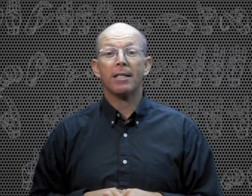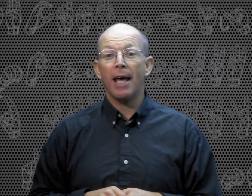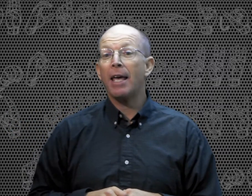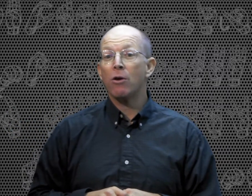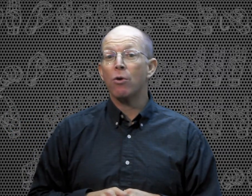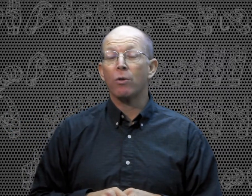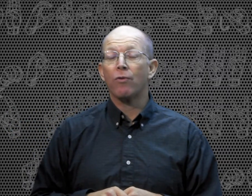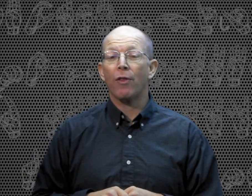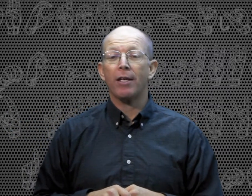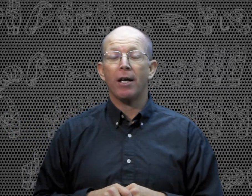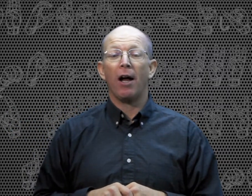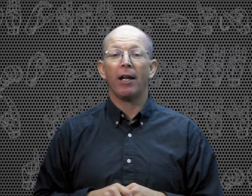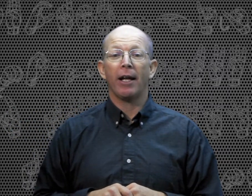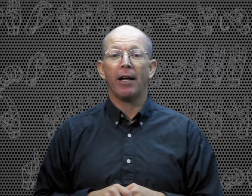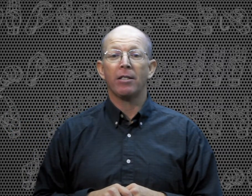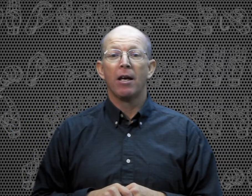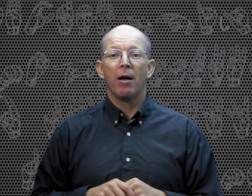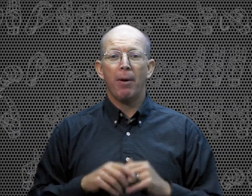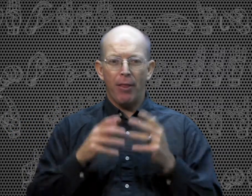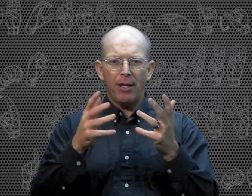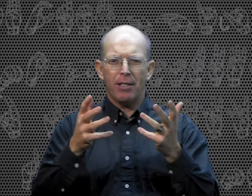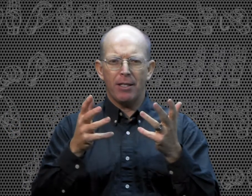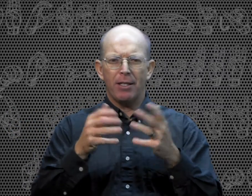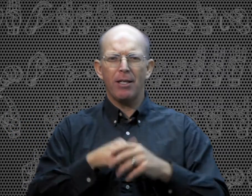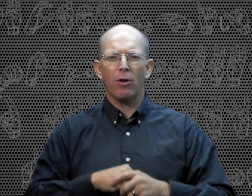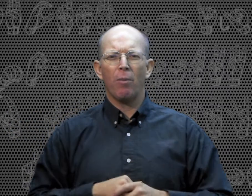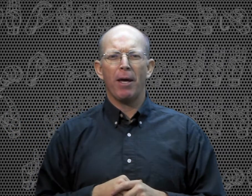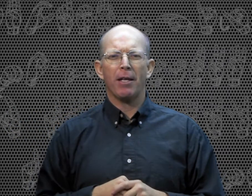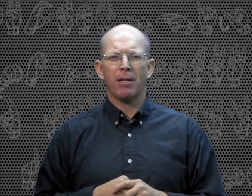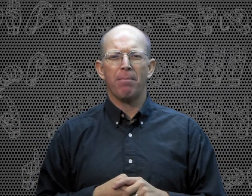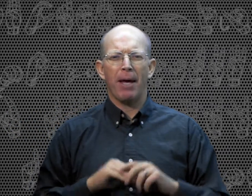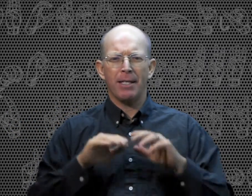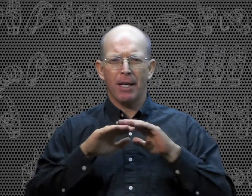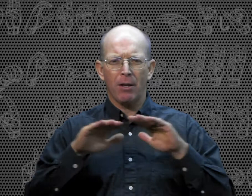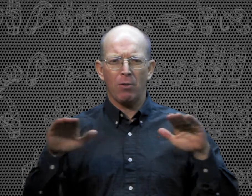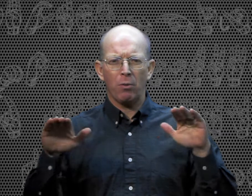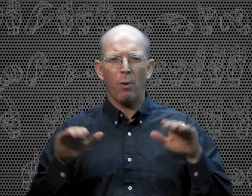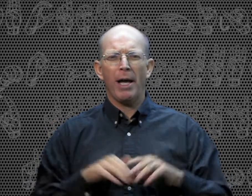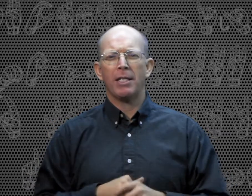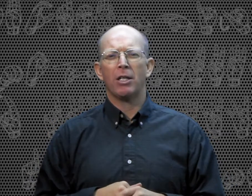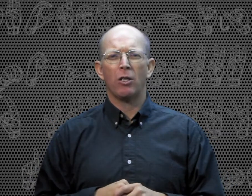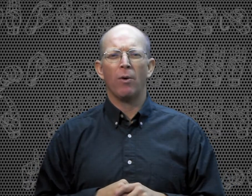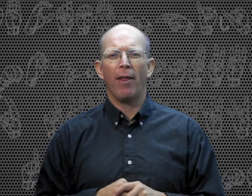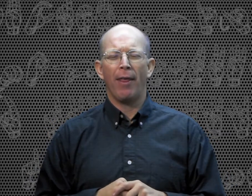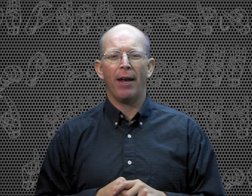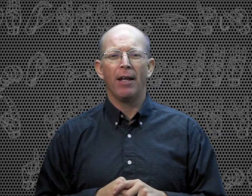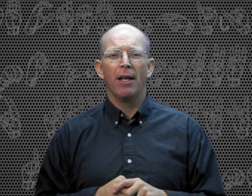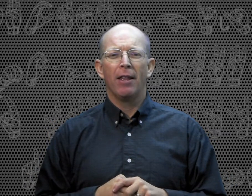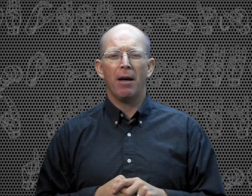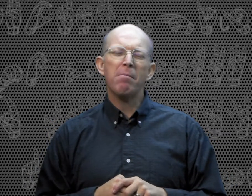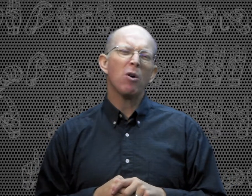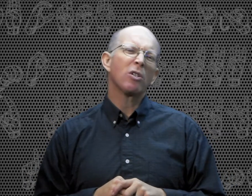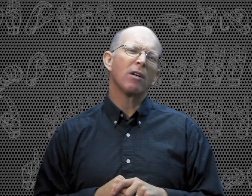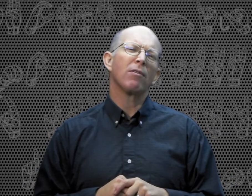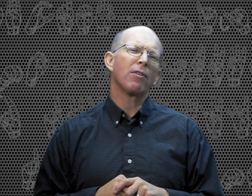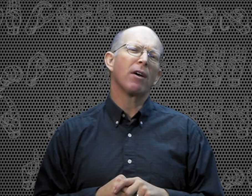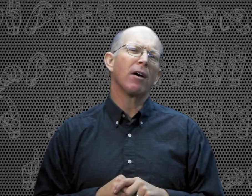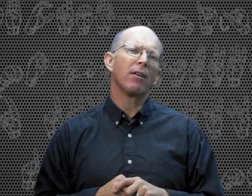is they use for these holidays. But these will be some basic ways to do it that most of the